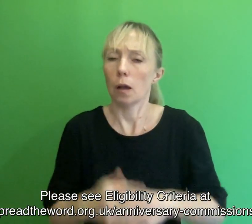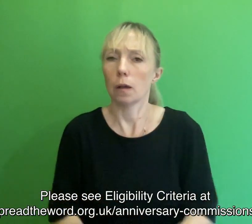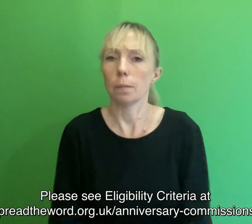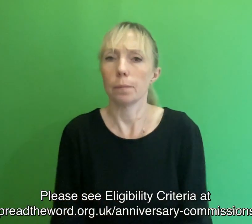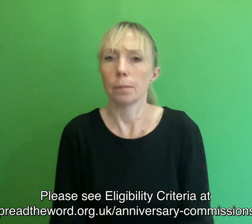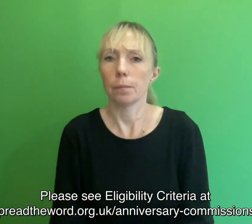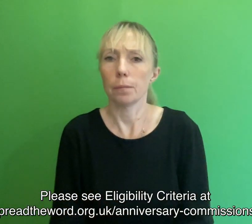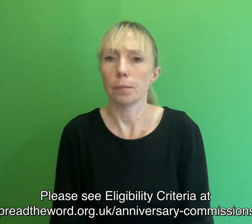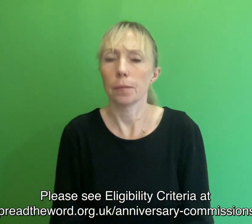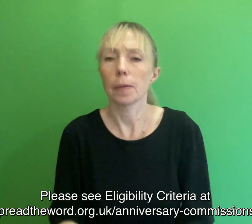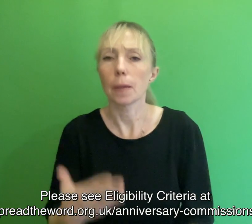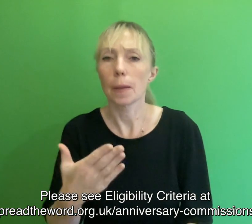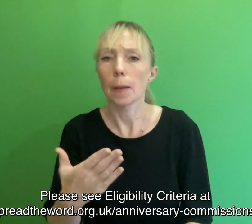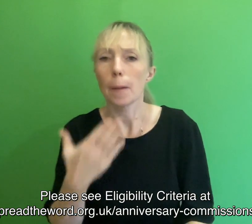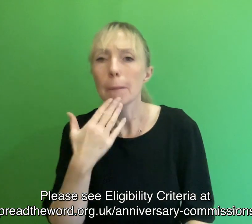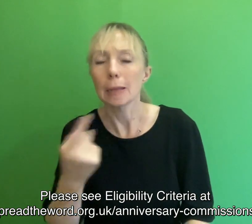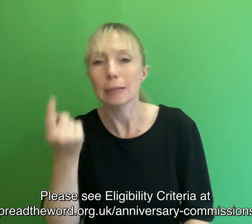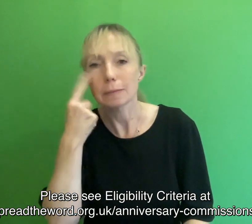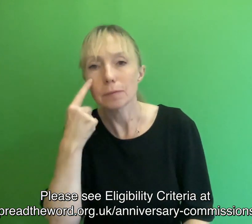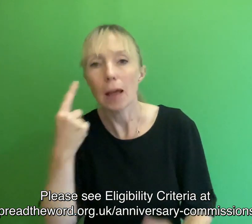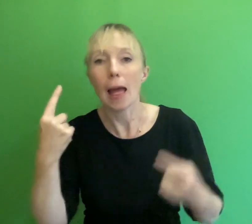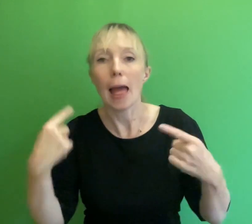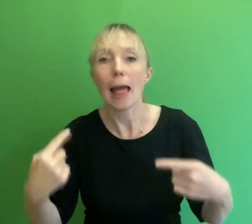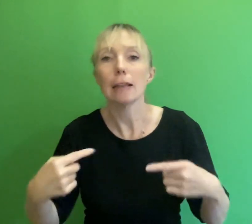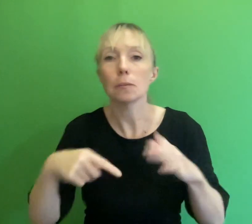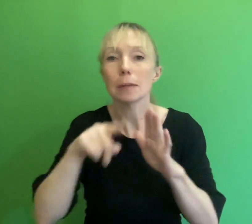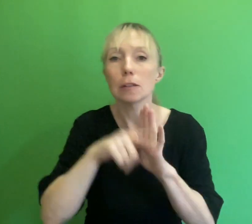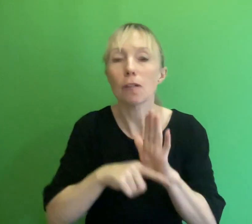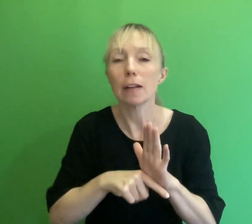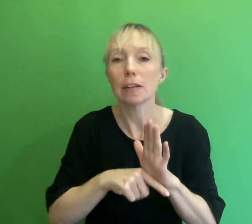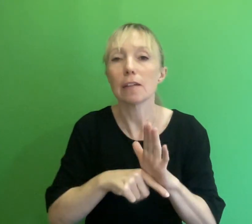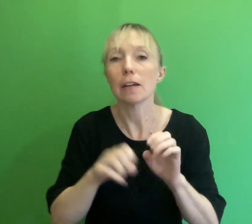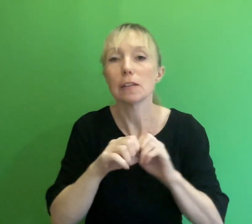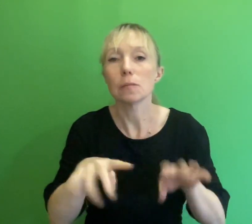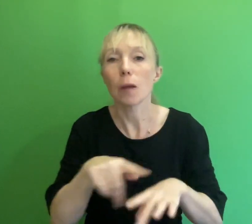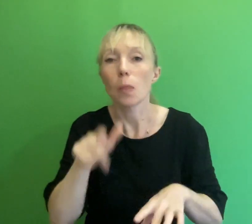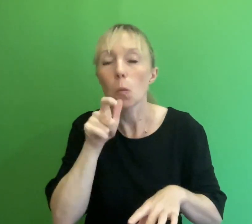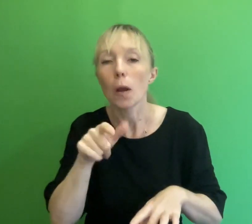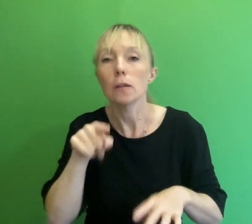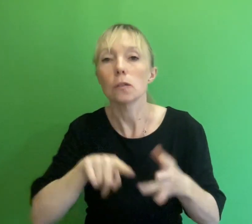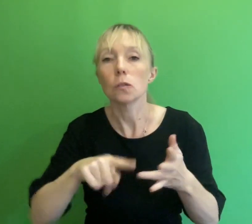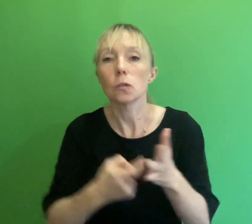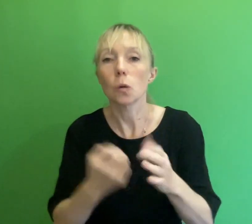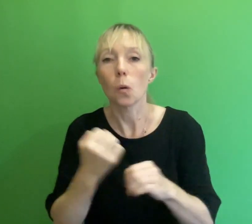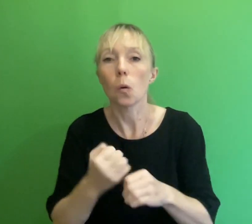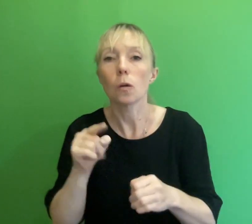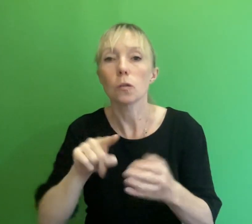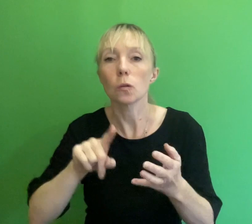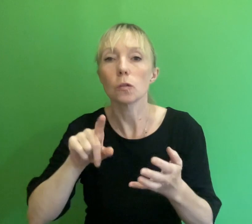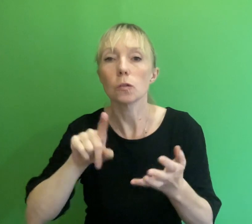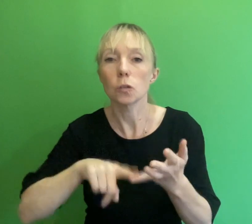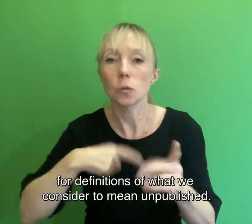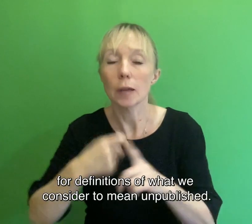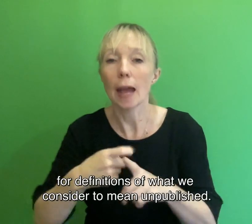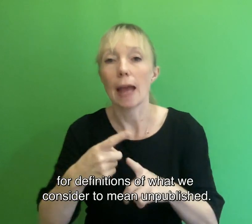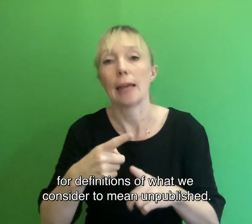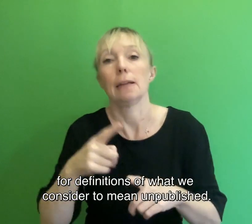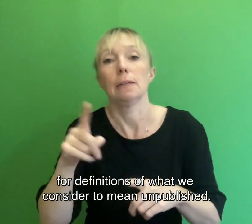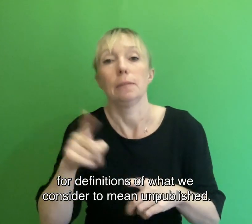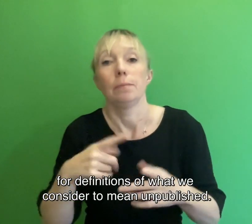criteria at spreadtheword.org.uk Slash anniversary-commissions For definitions of what we